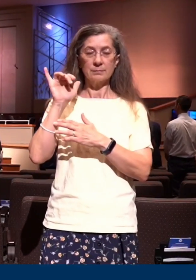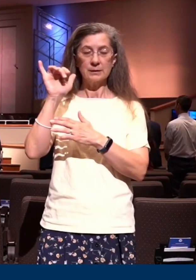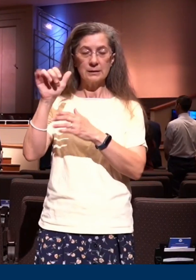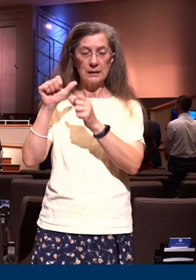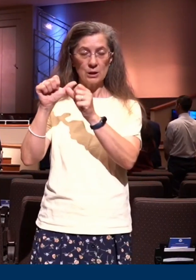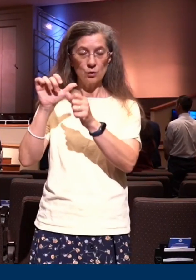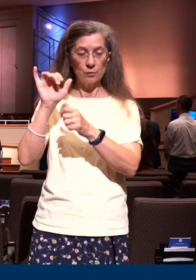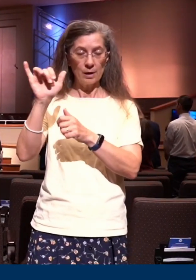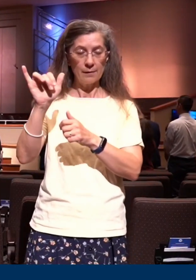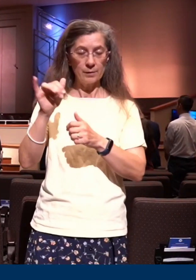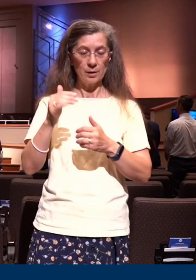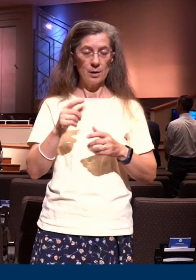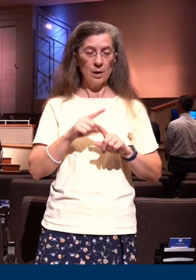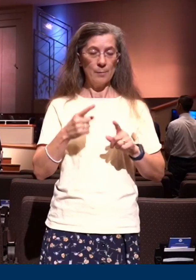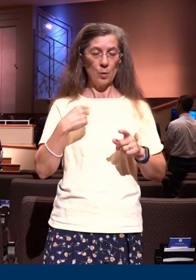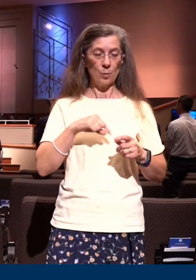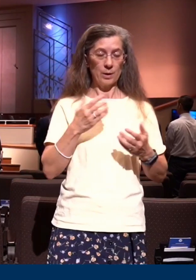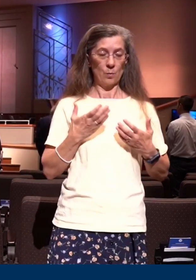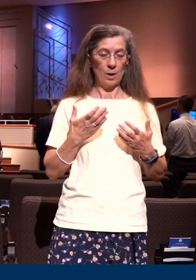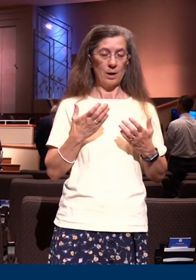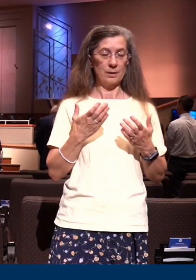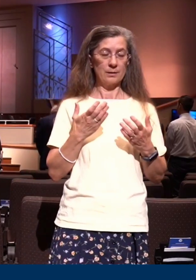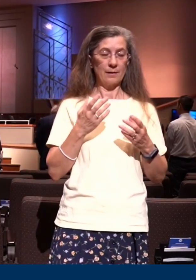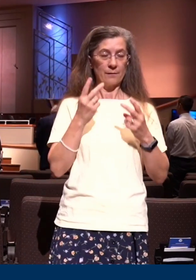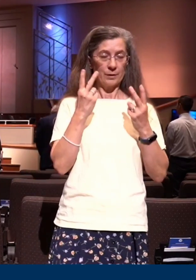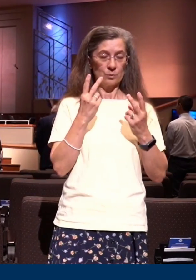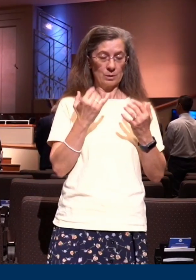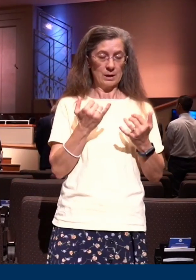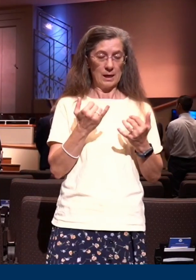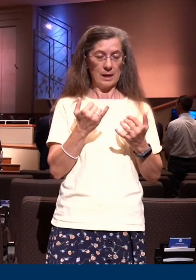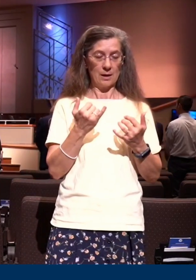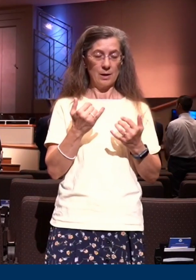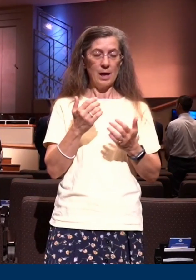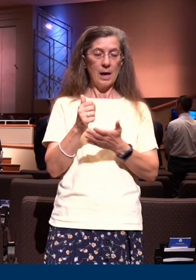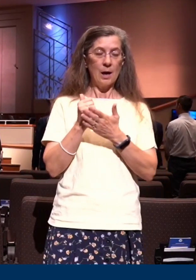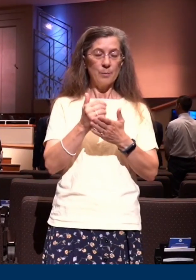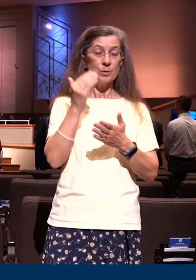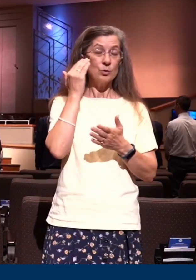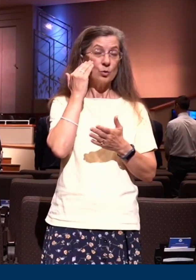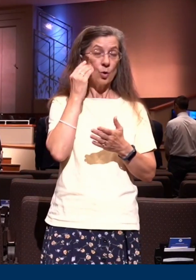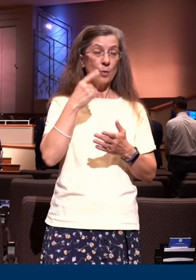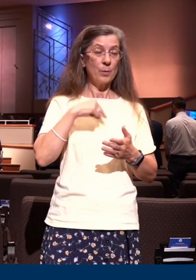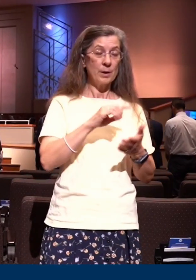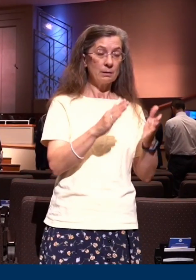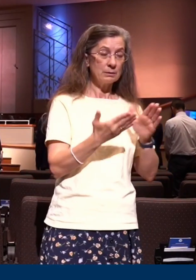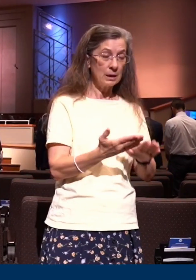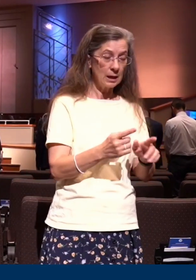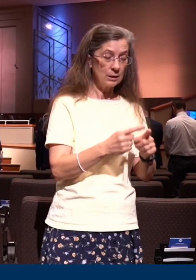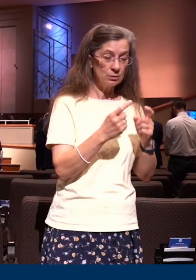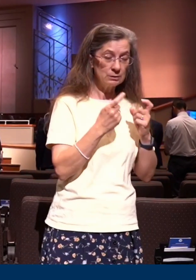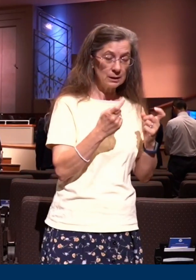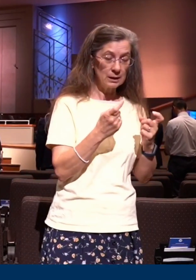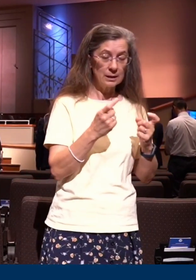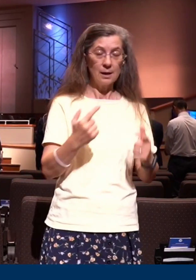and so help us to reckon ourselves to be dead indeed unto sin alive unto Christ and Father may we